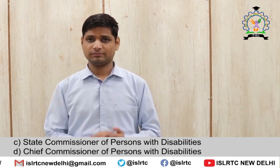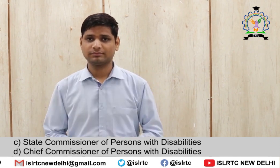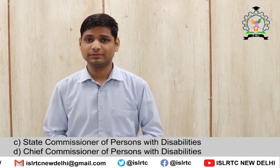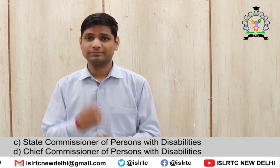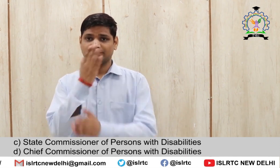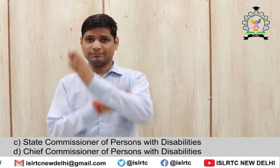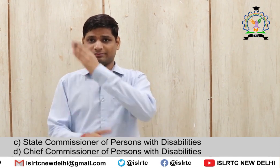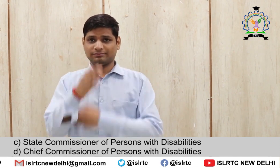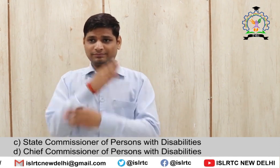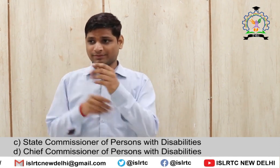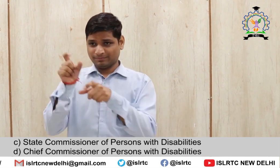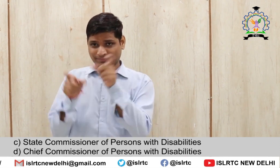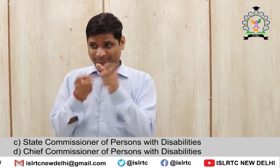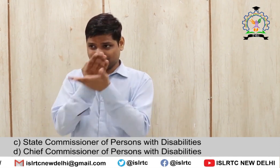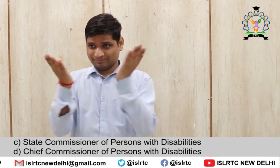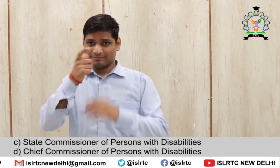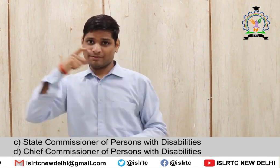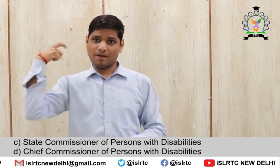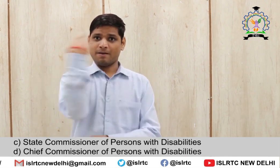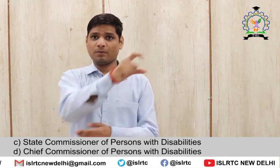D. Chief Commissioner of Persons with Disabilities